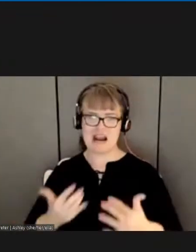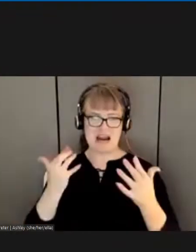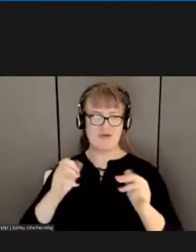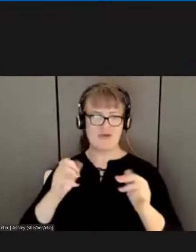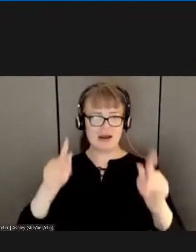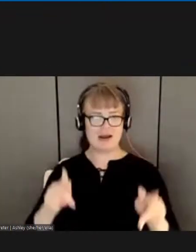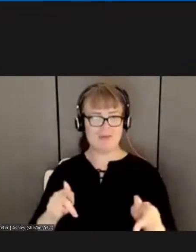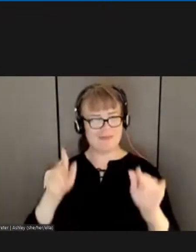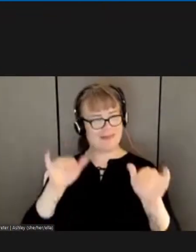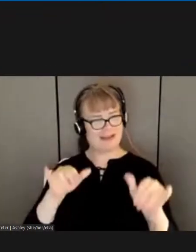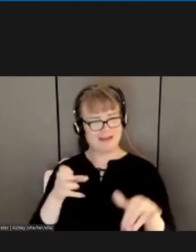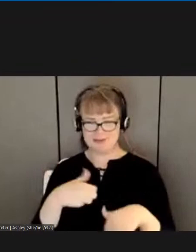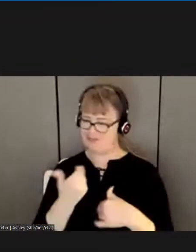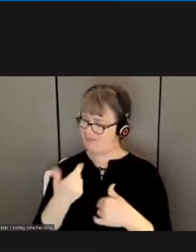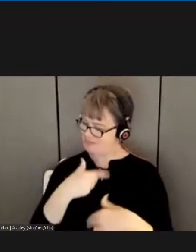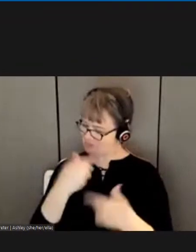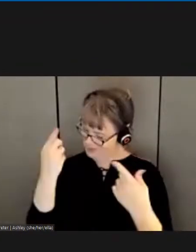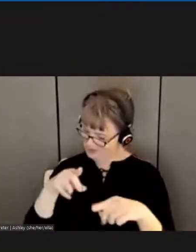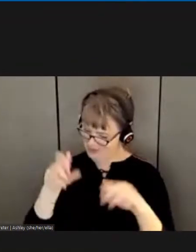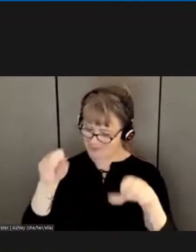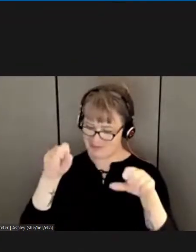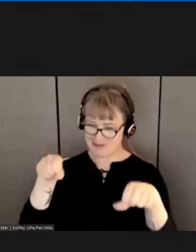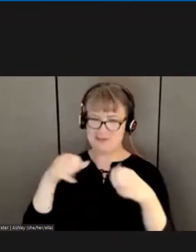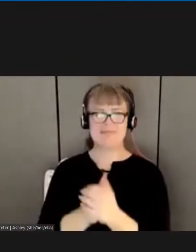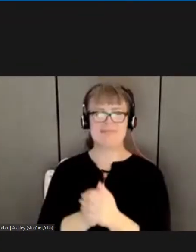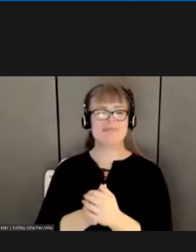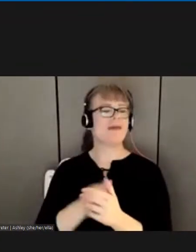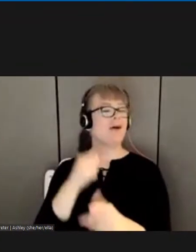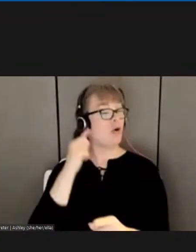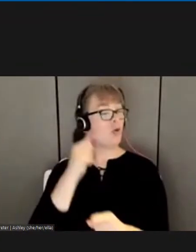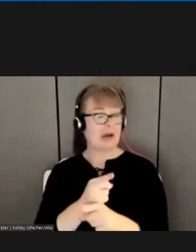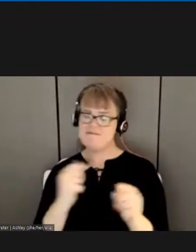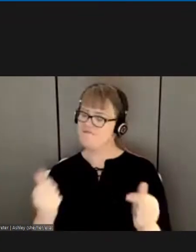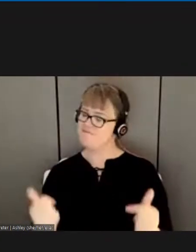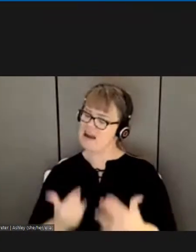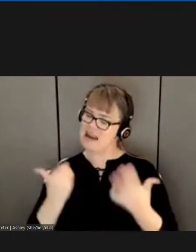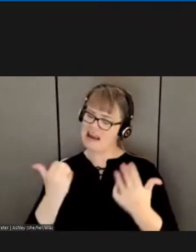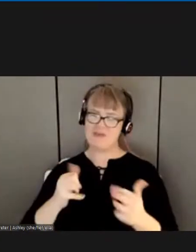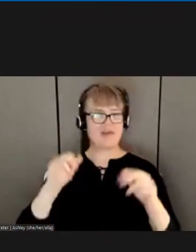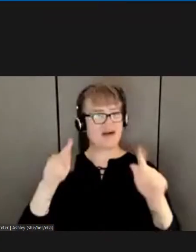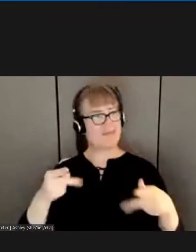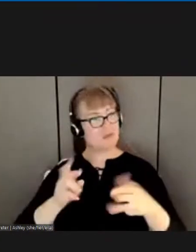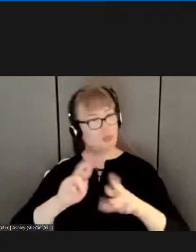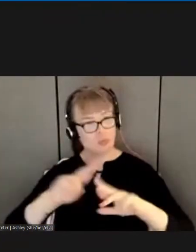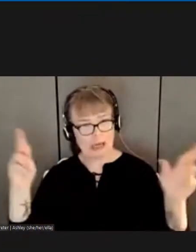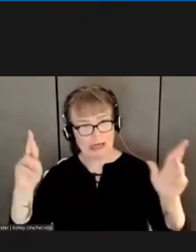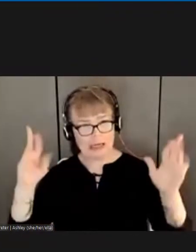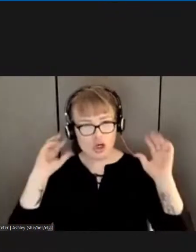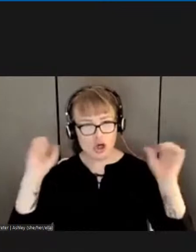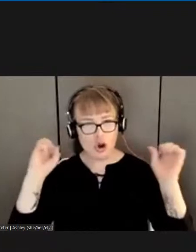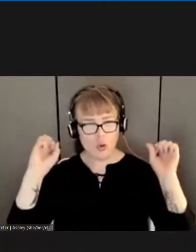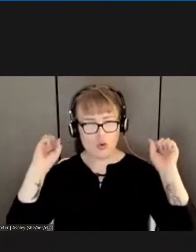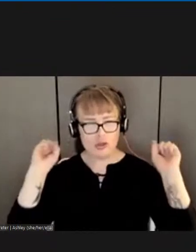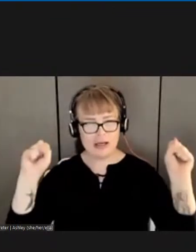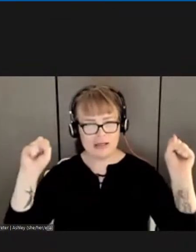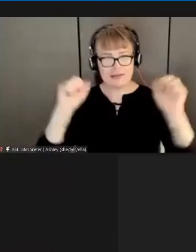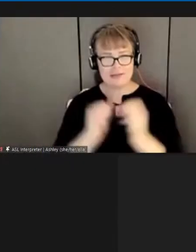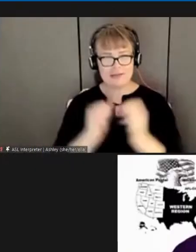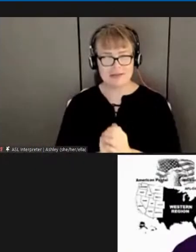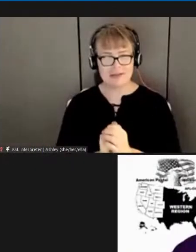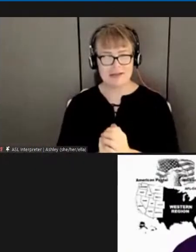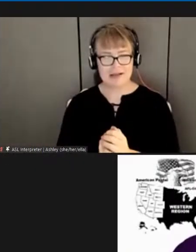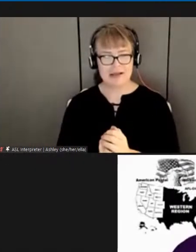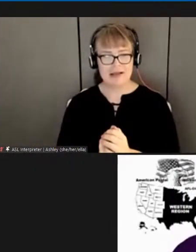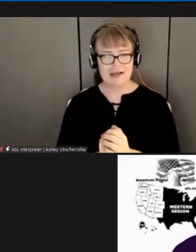family thank you kenny fired up and ready to go fired up and ready to go last but not